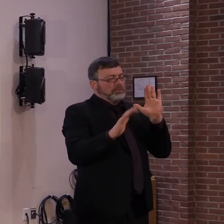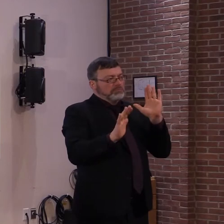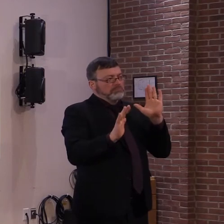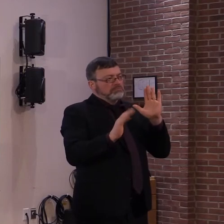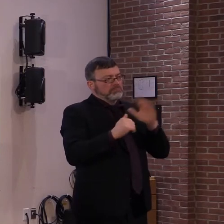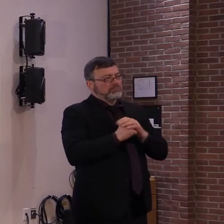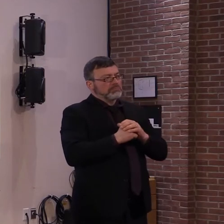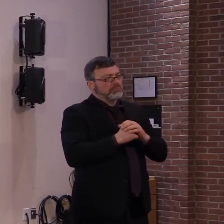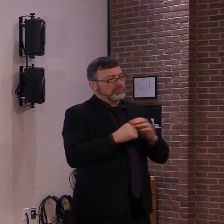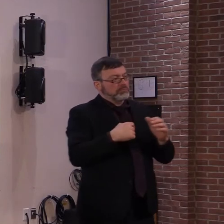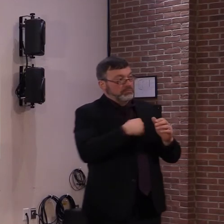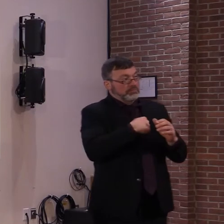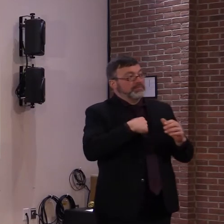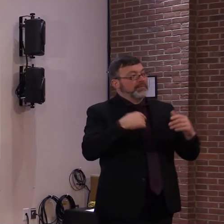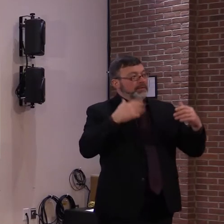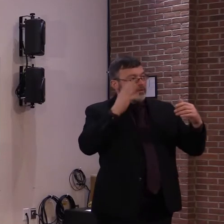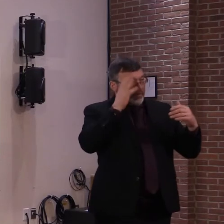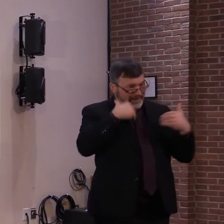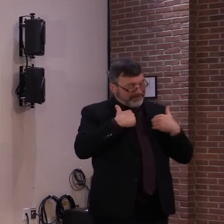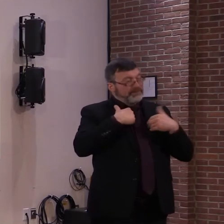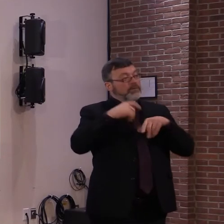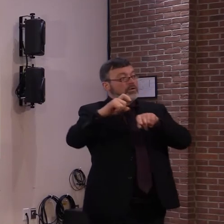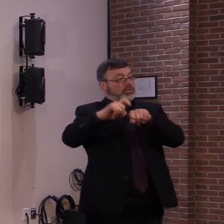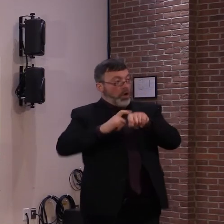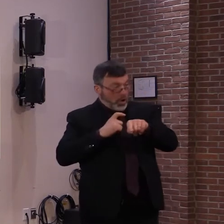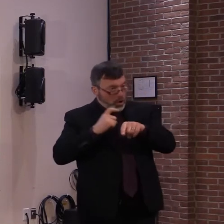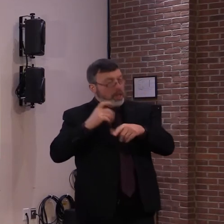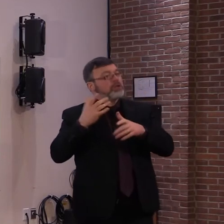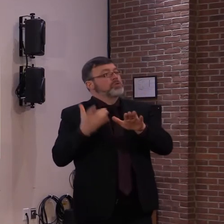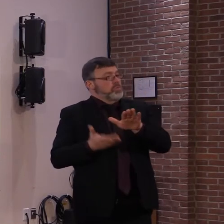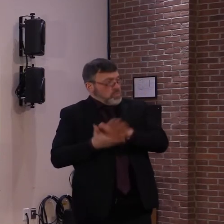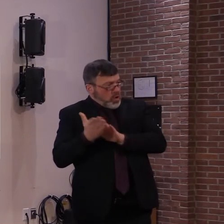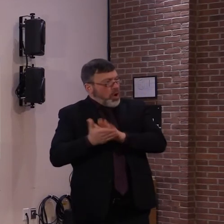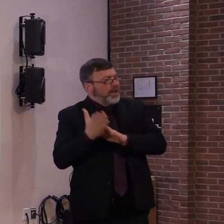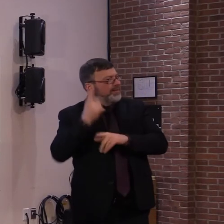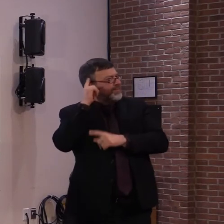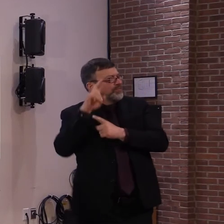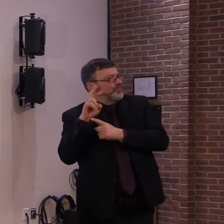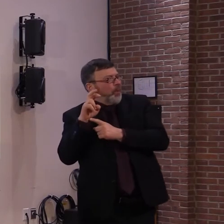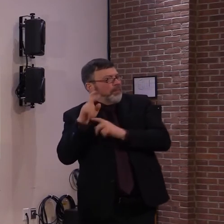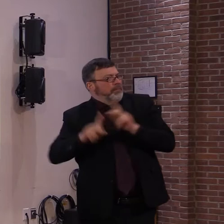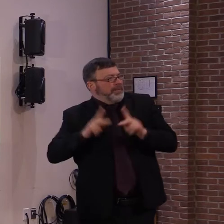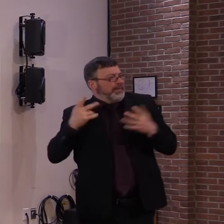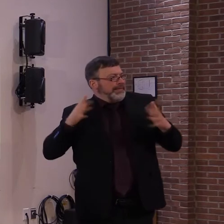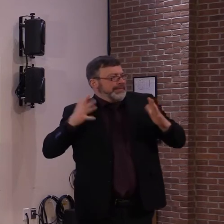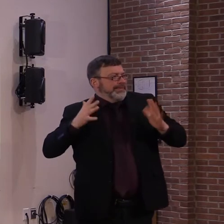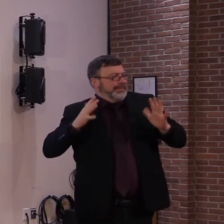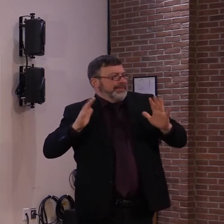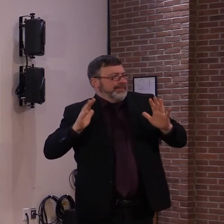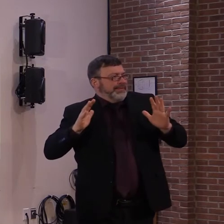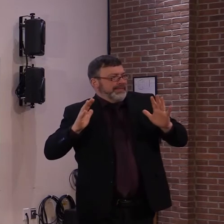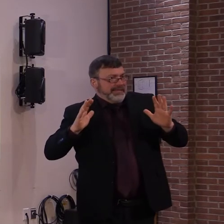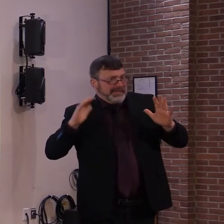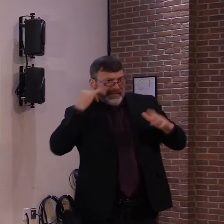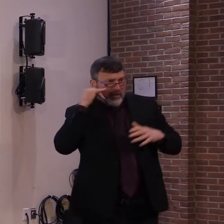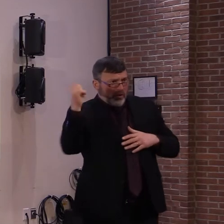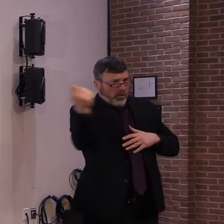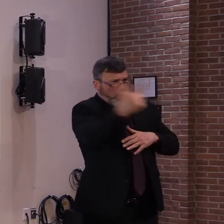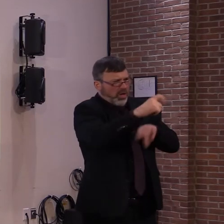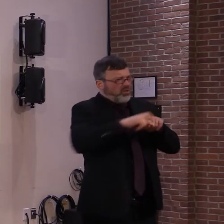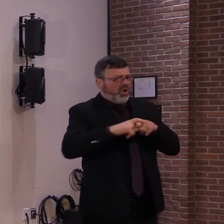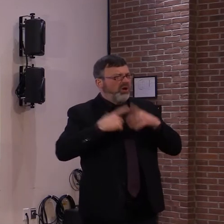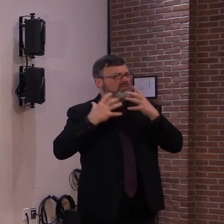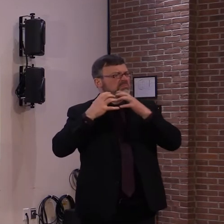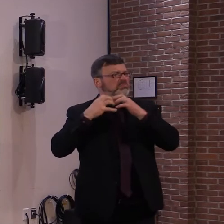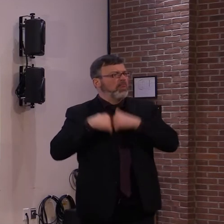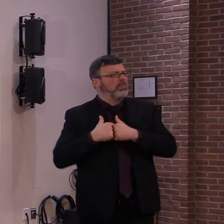call center up and running, but, um, you know, if everybody calls at once, uh, that will be